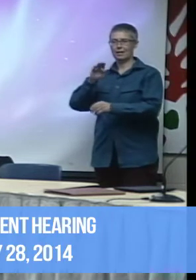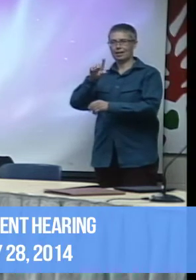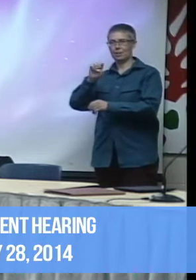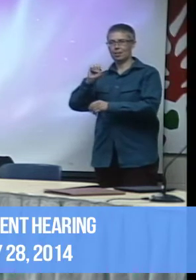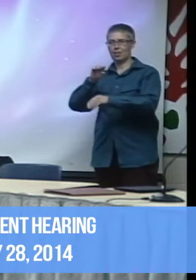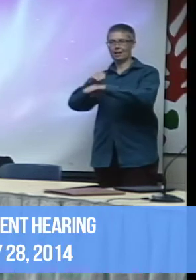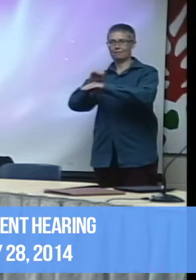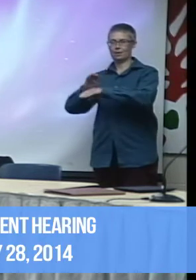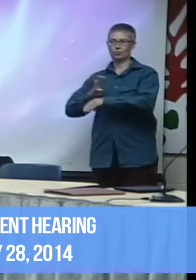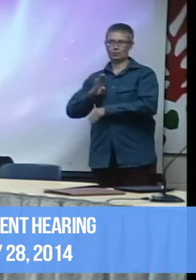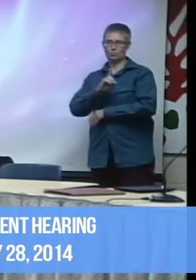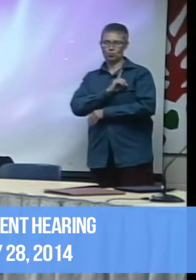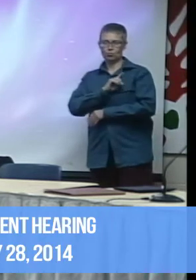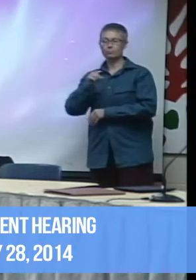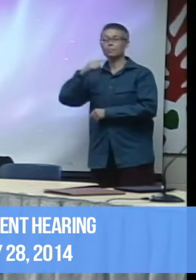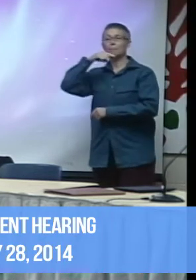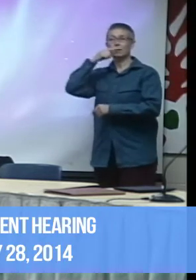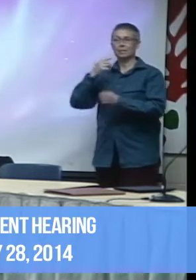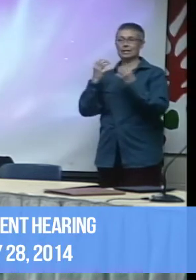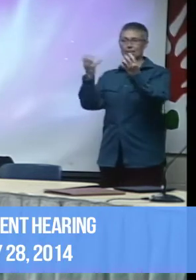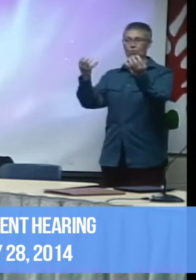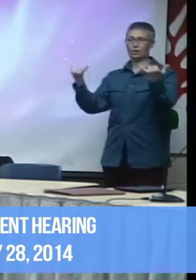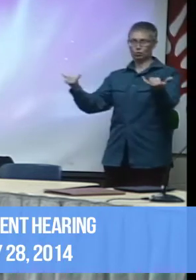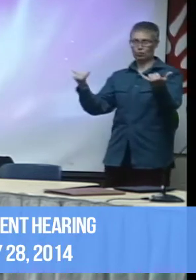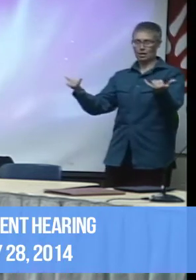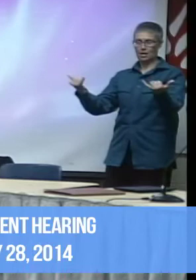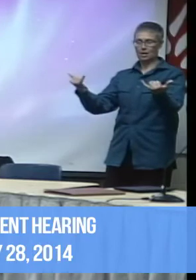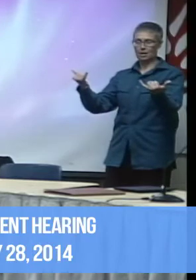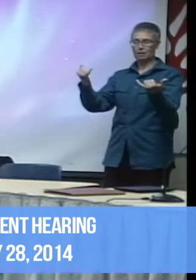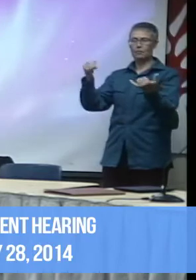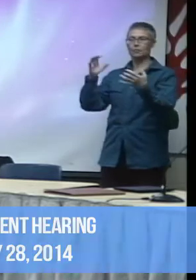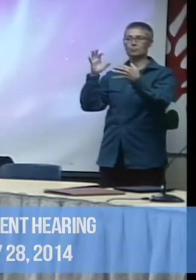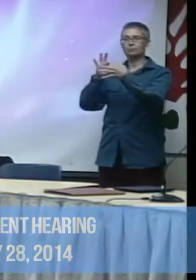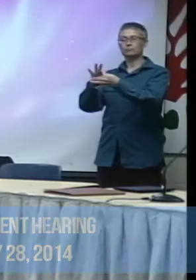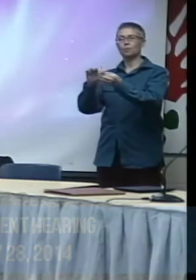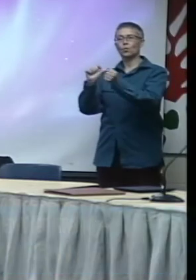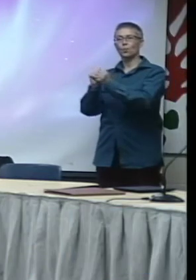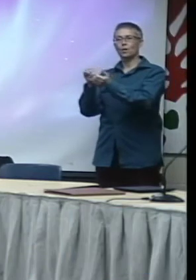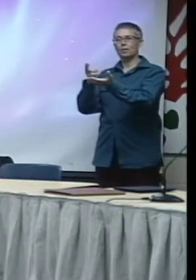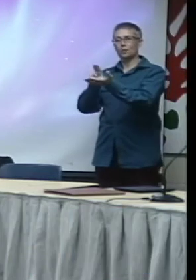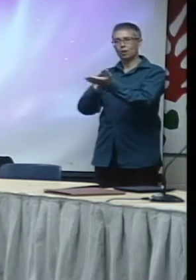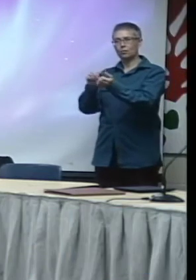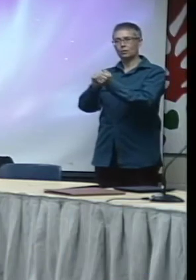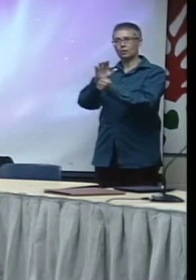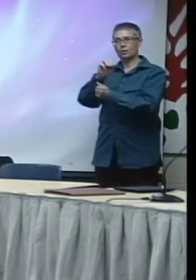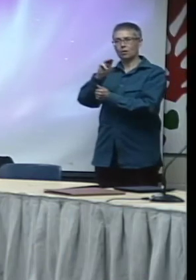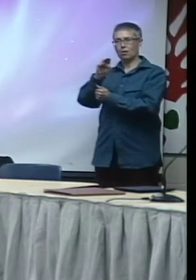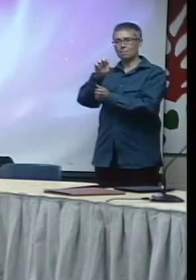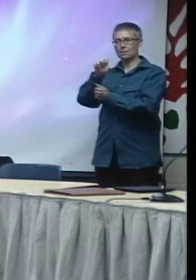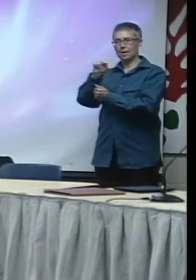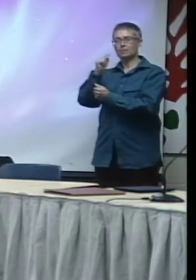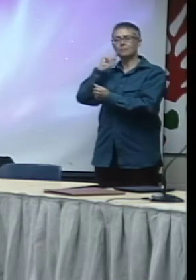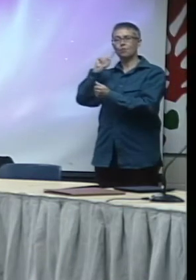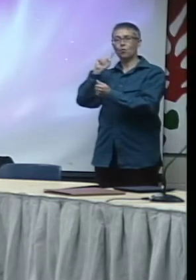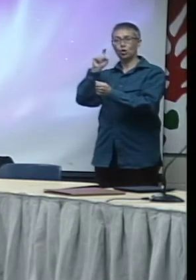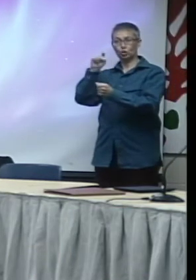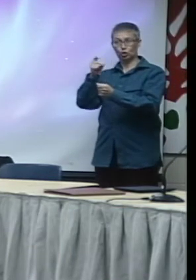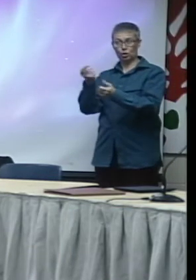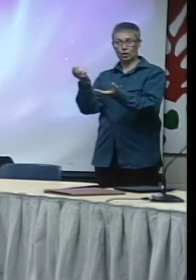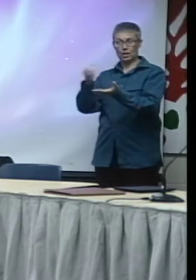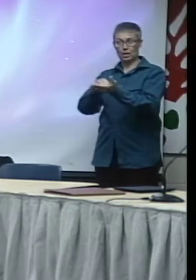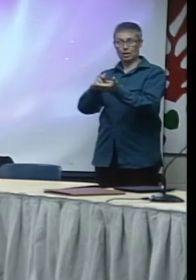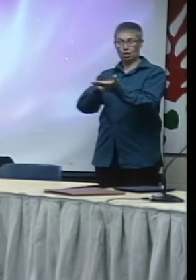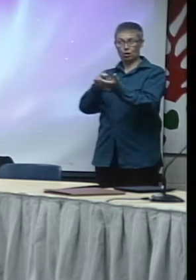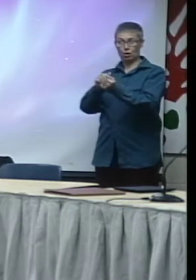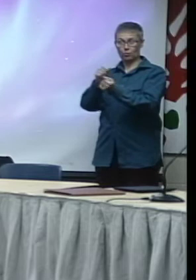Comcast of Massachusetts as part of the City's cable television license renewal proceedings. With me tonight